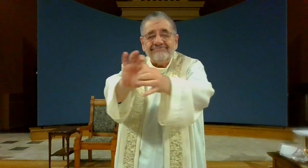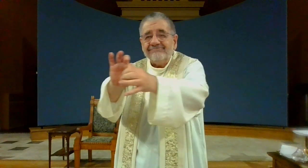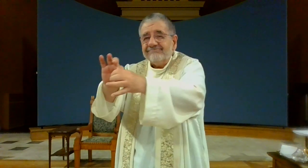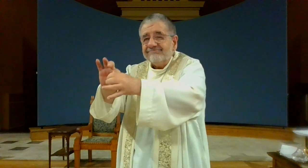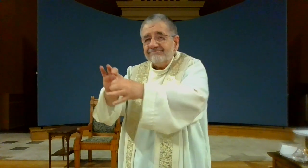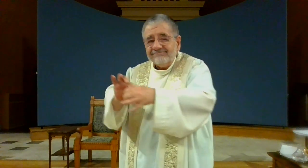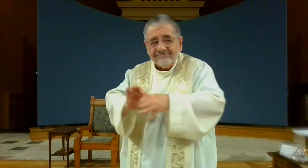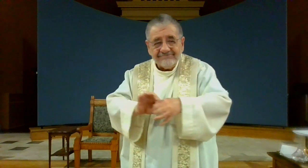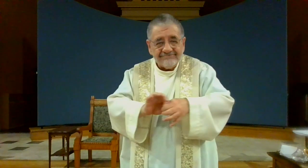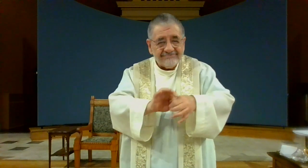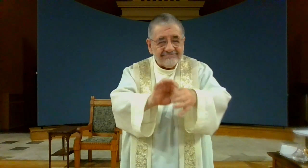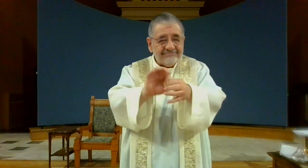we must stay connected